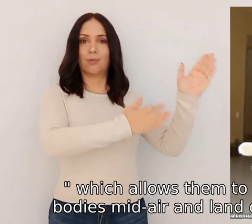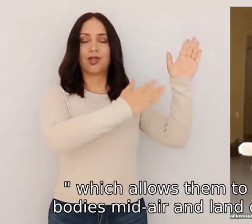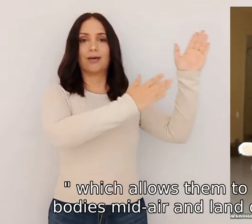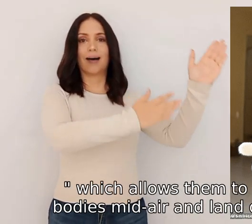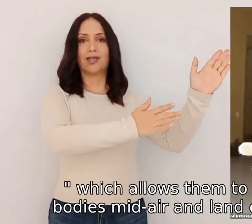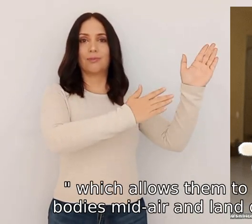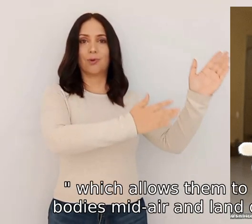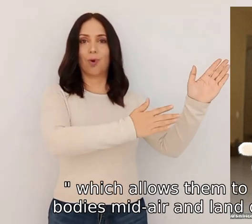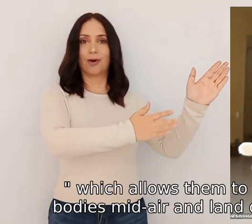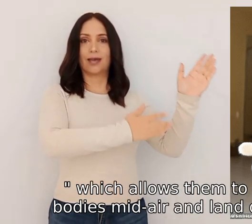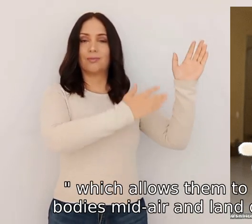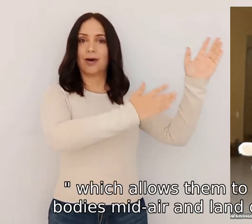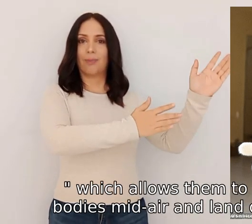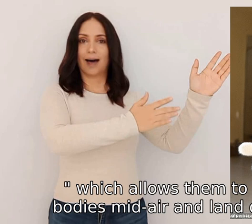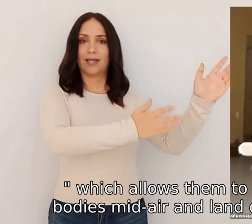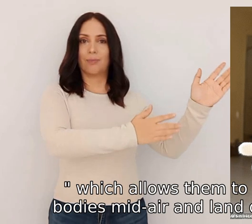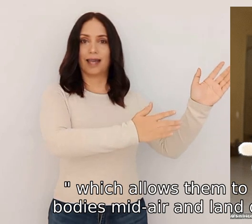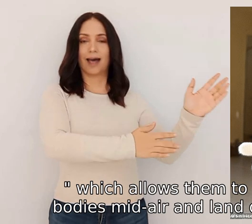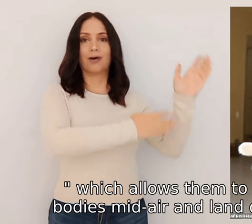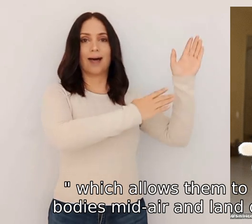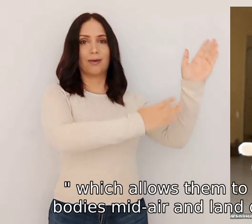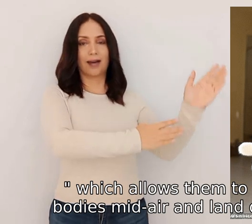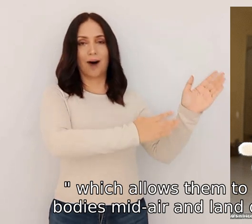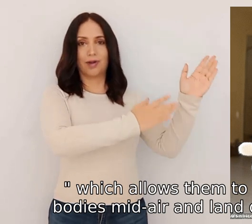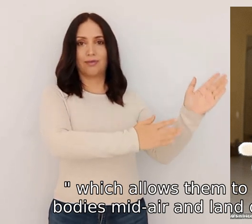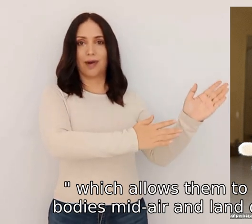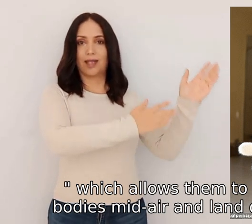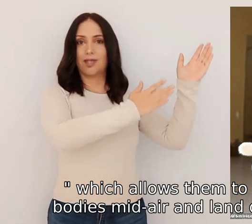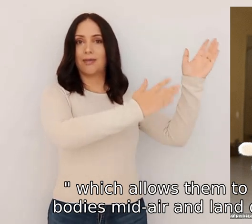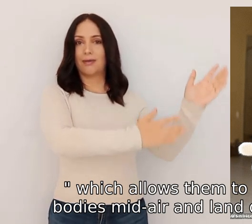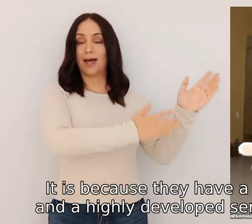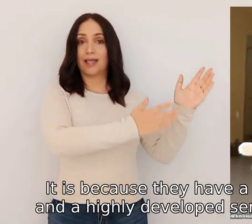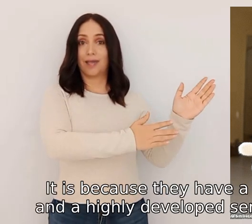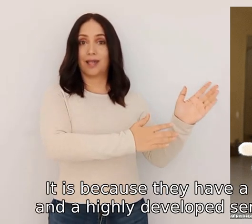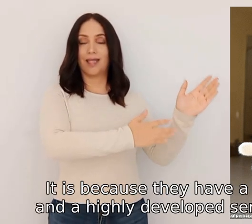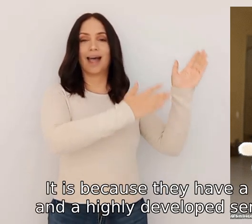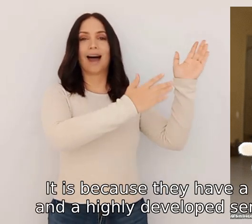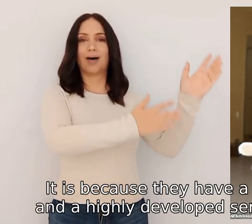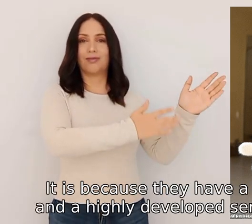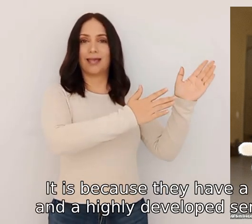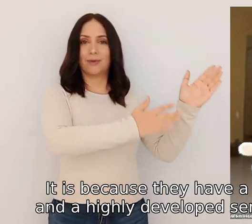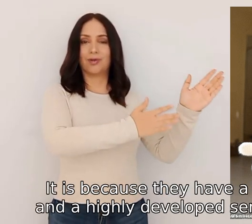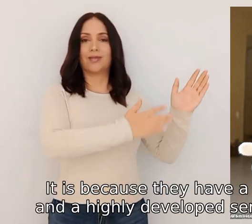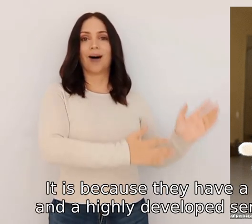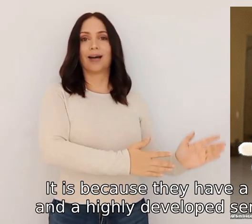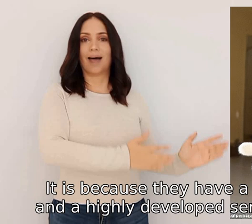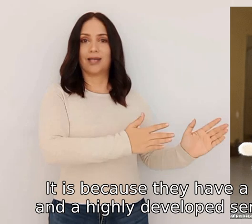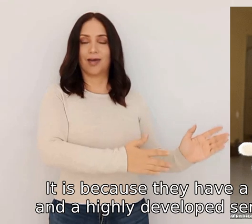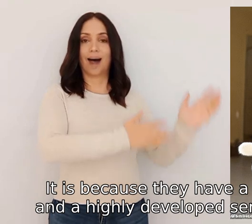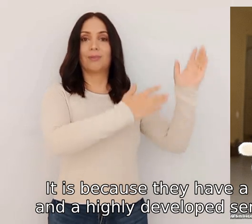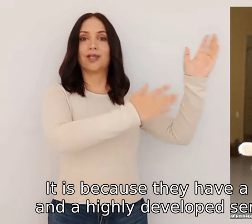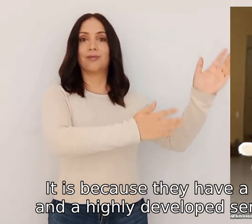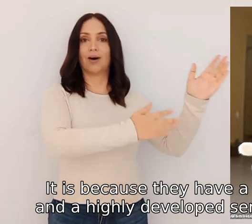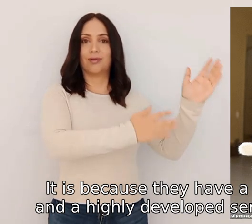which allows them to orient their bodies mid-air and land on their feet it is because they have a flexible spine